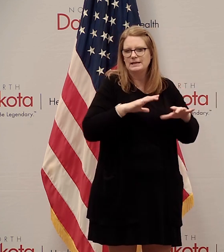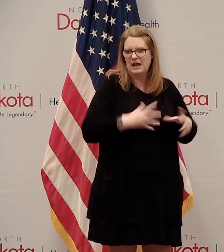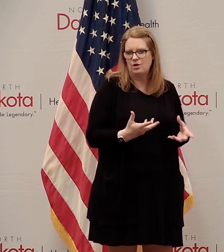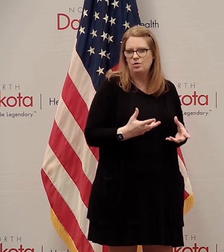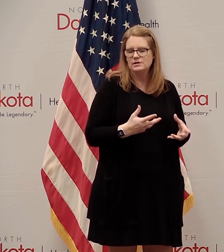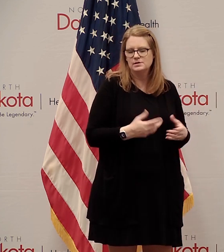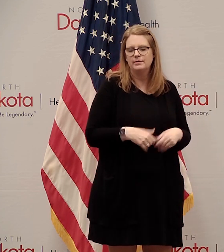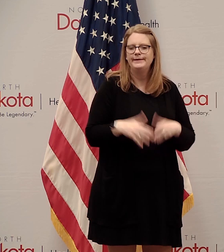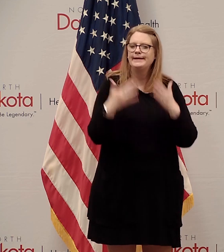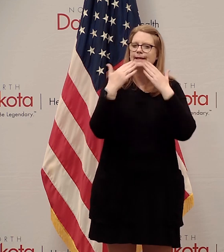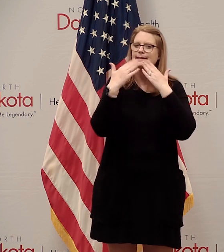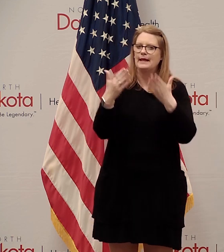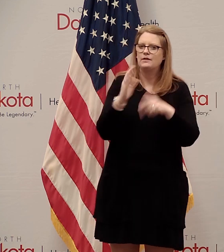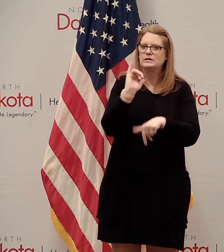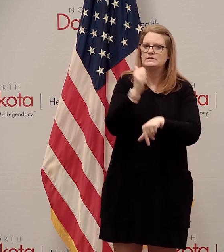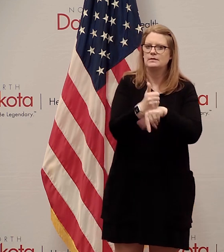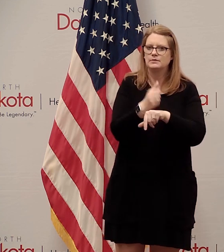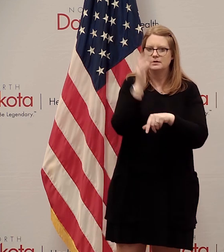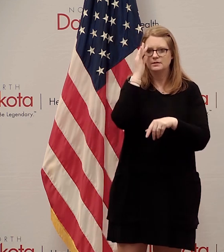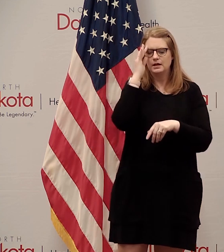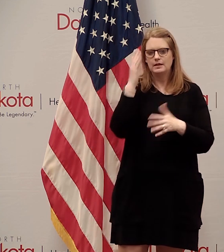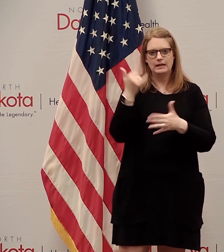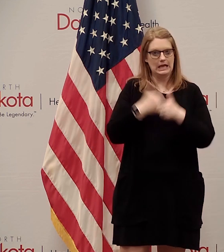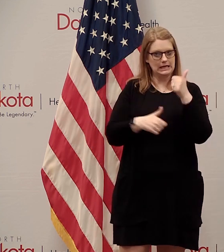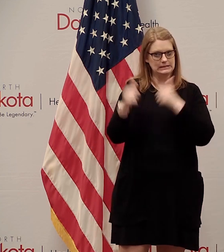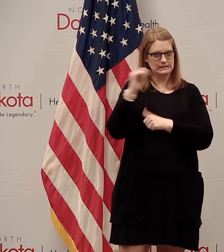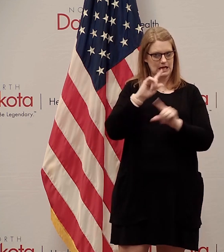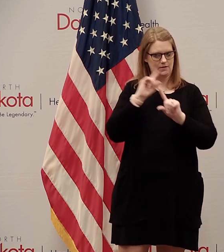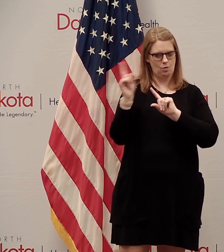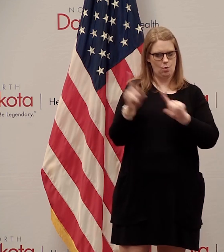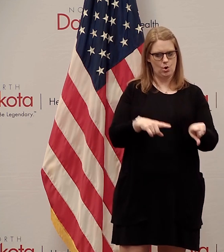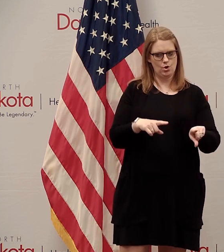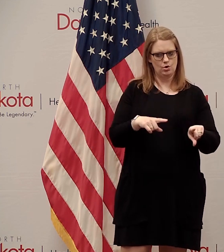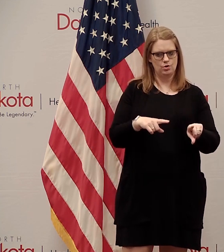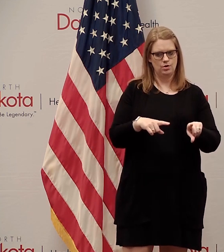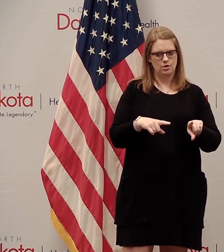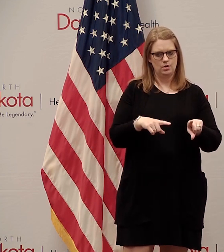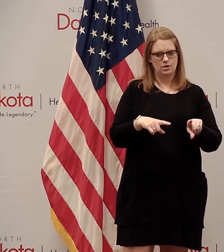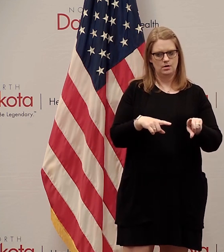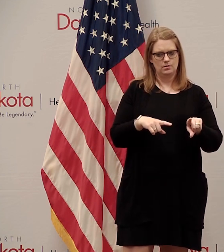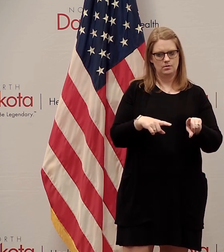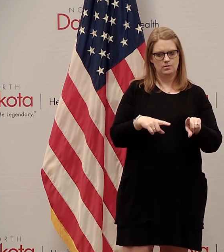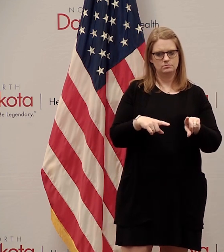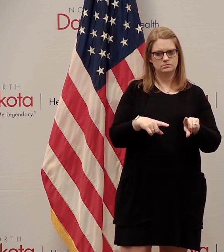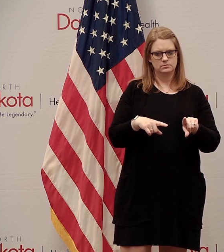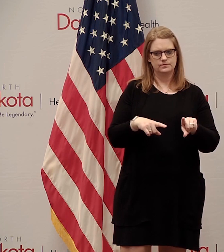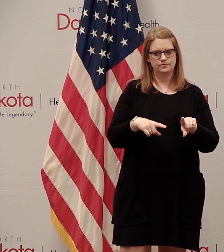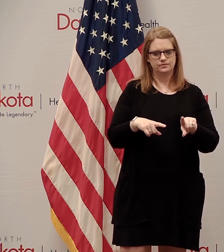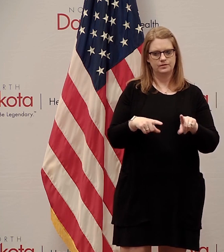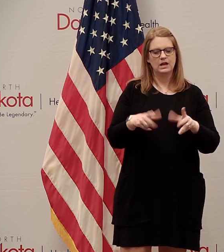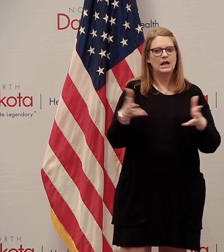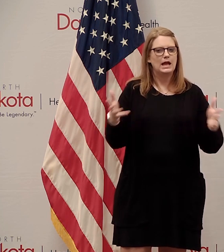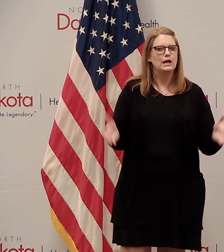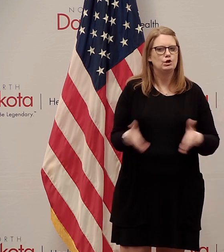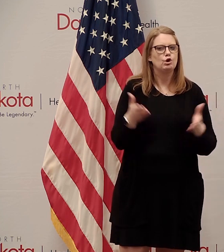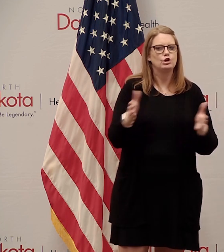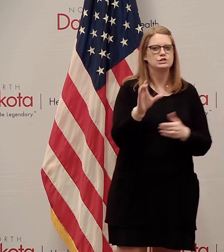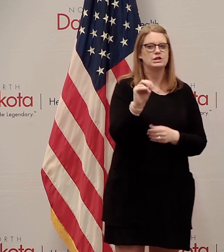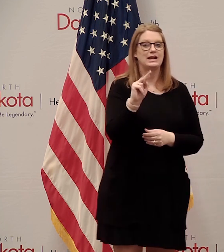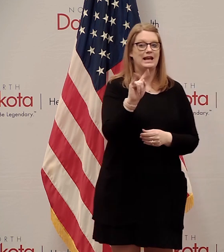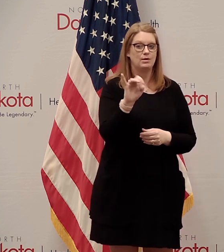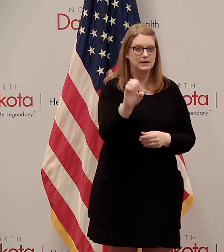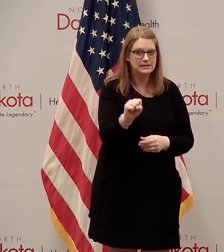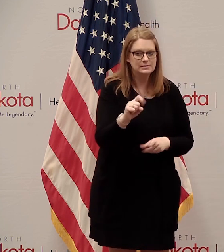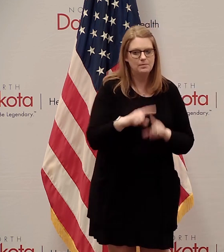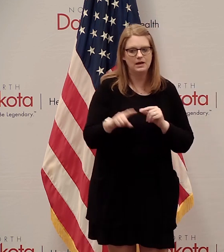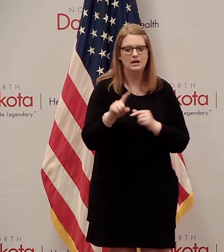this happen. And again, the executive order we put out allowed, encouraged counties to do this. But again,